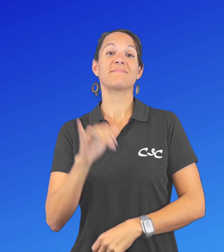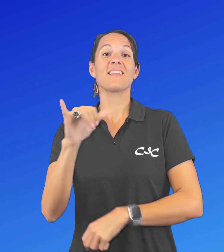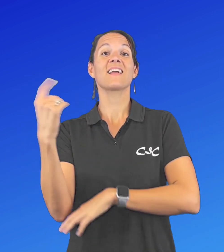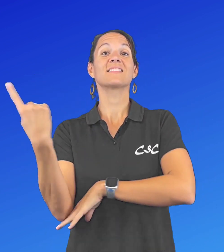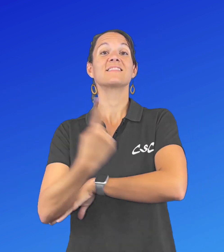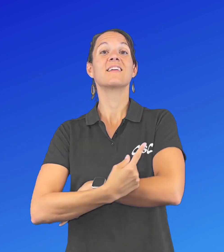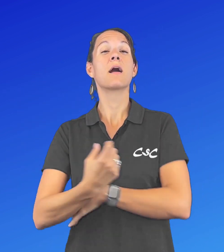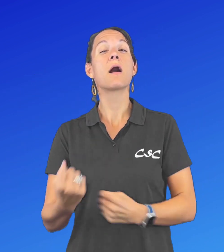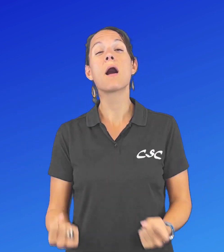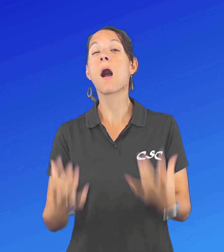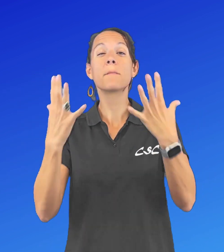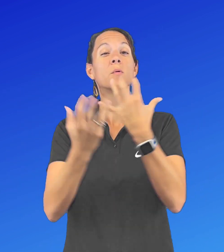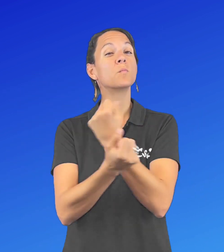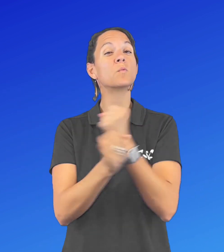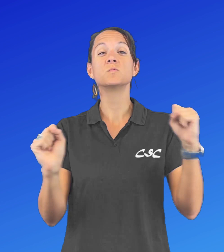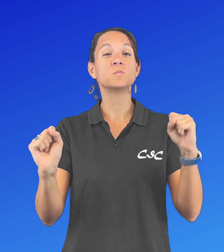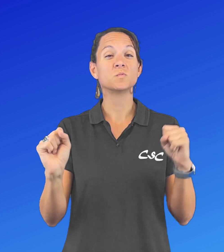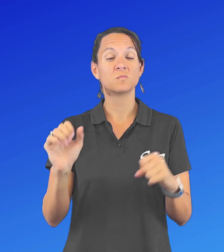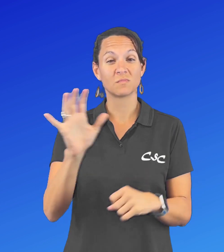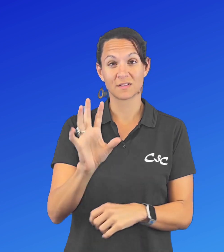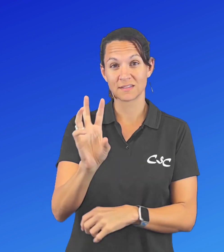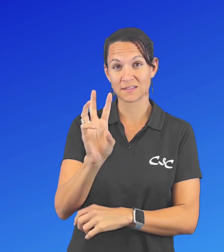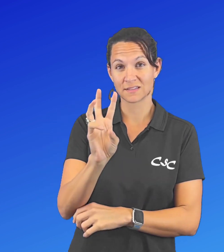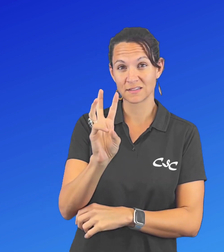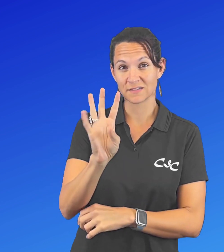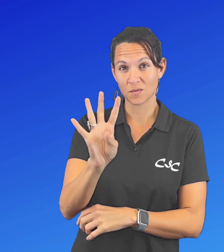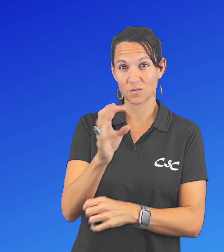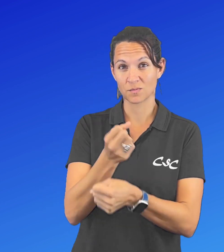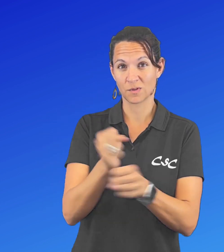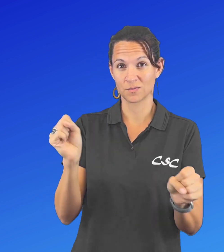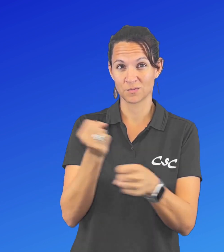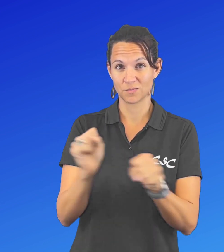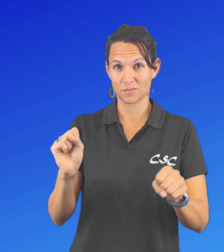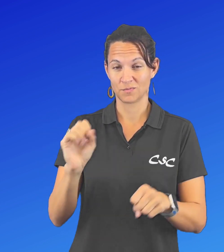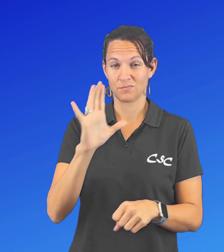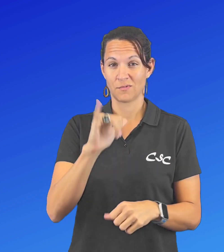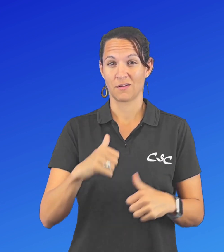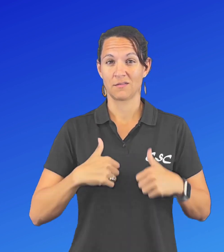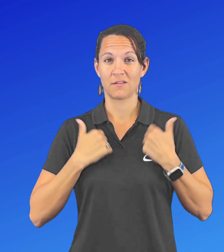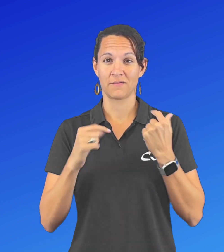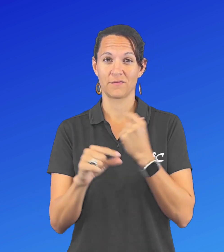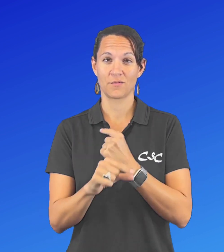really are. Lifeguards made a total of 64 rescues.